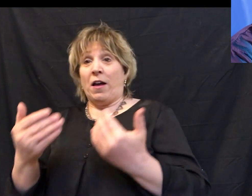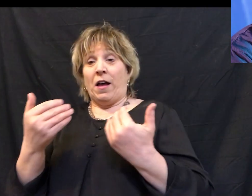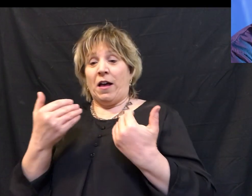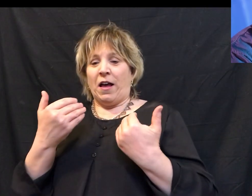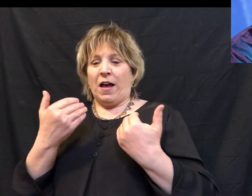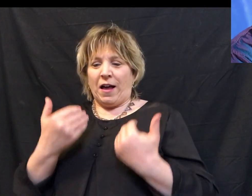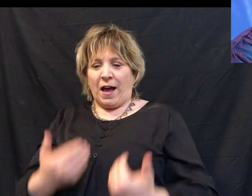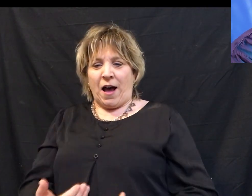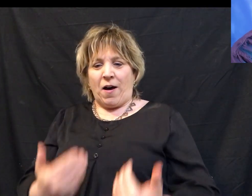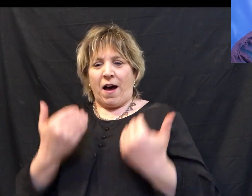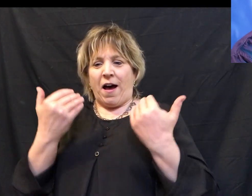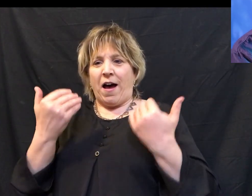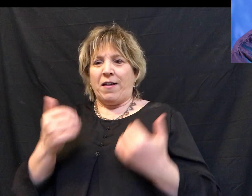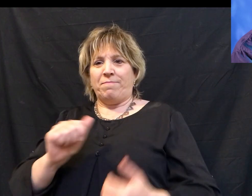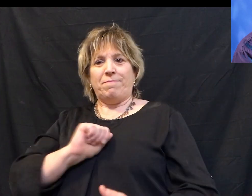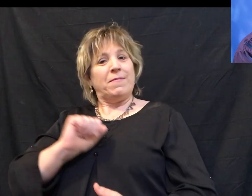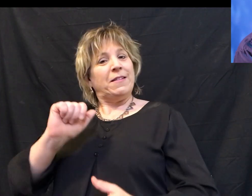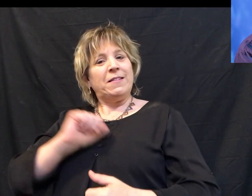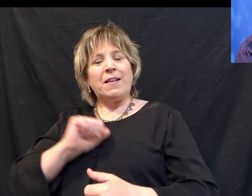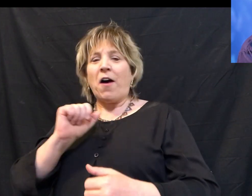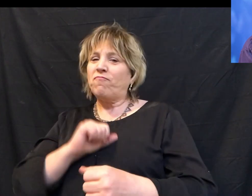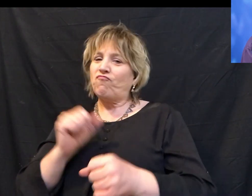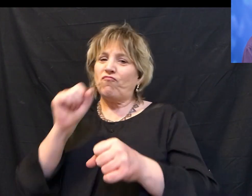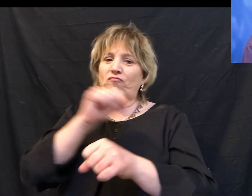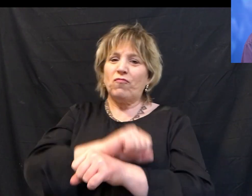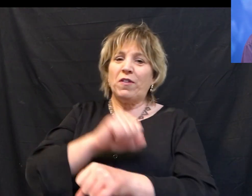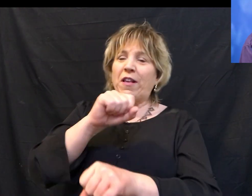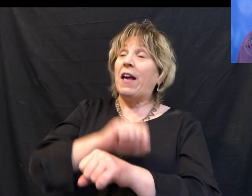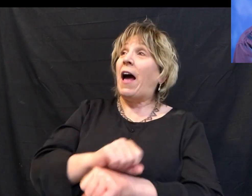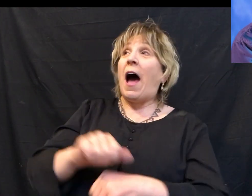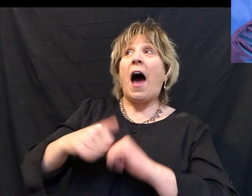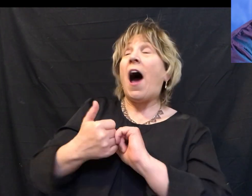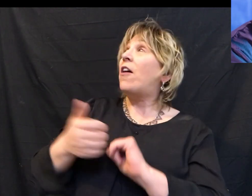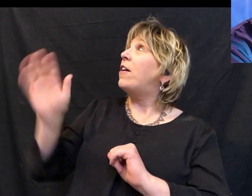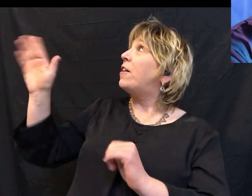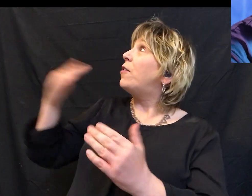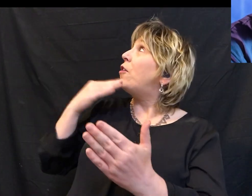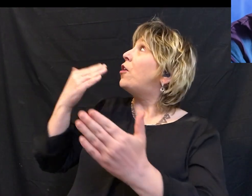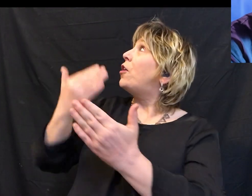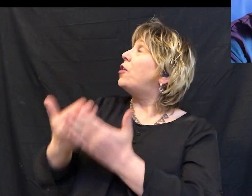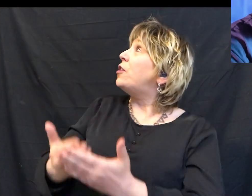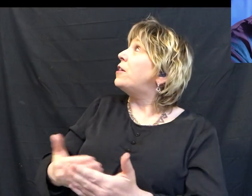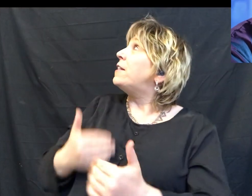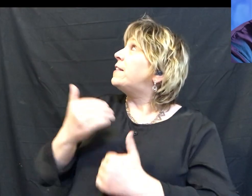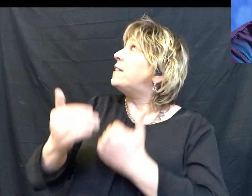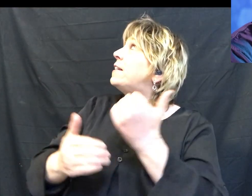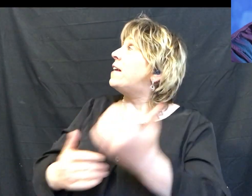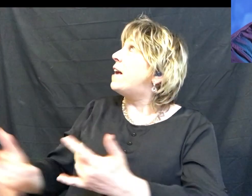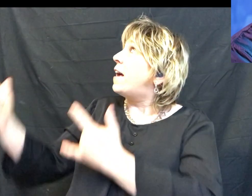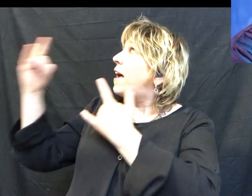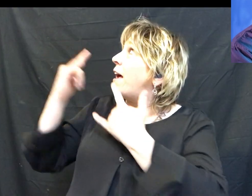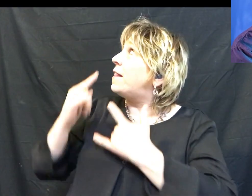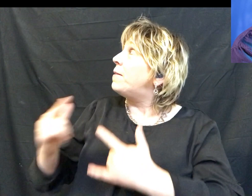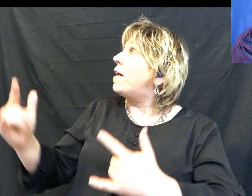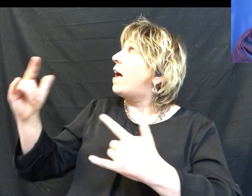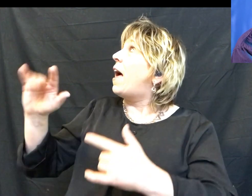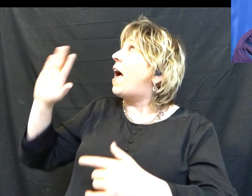It's His goodness and mercy And the power of the